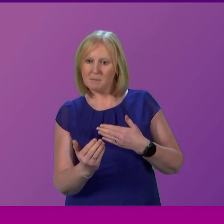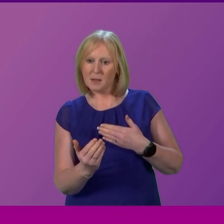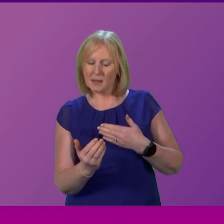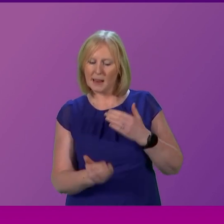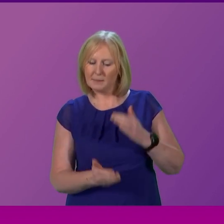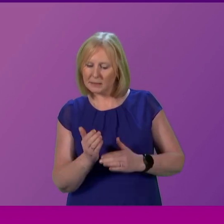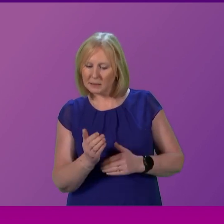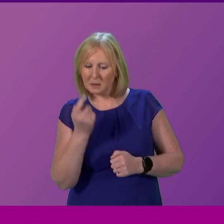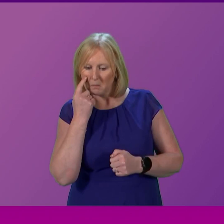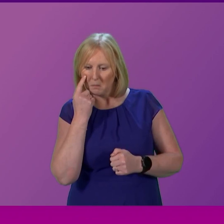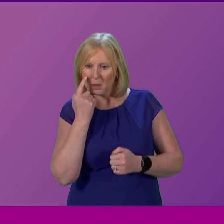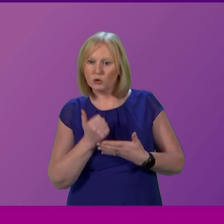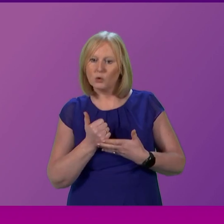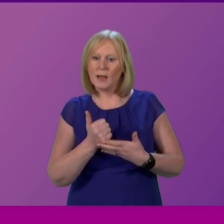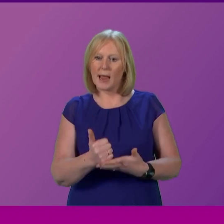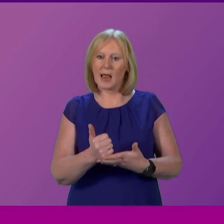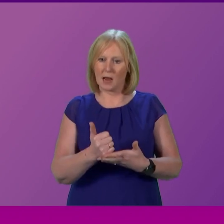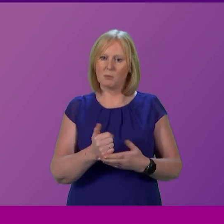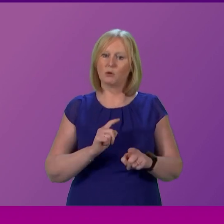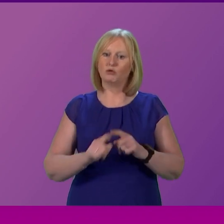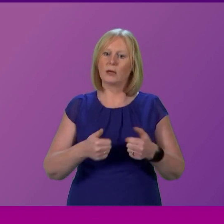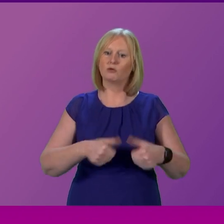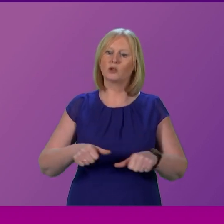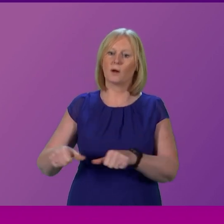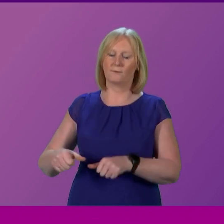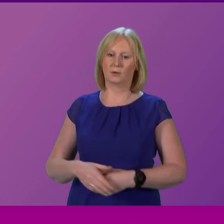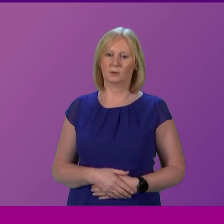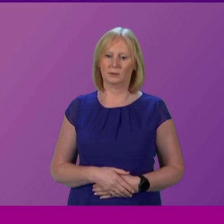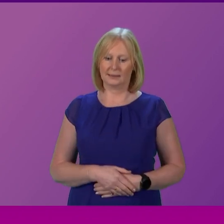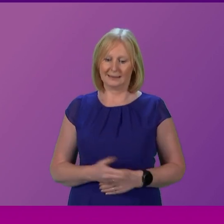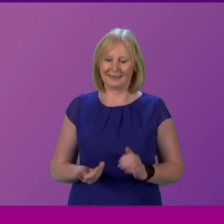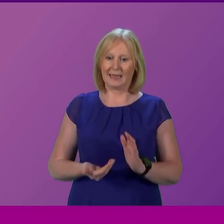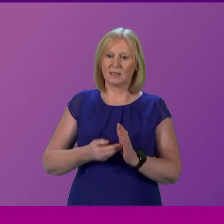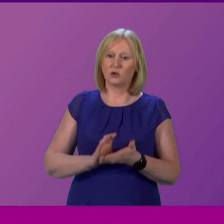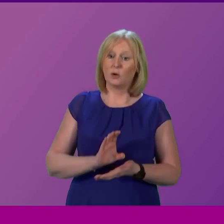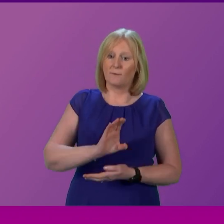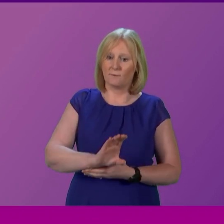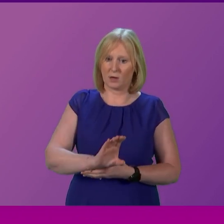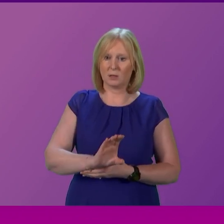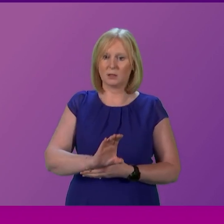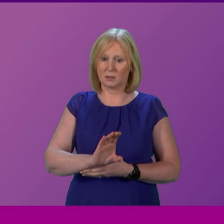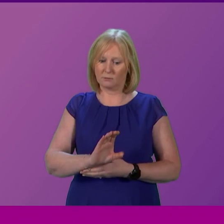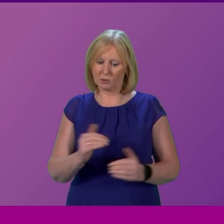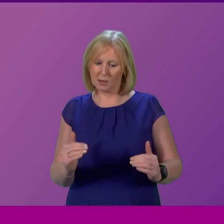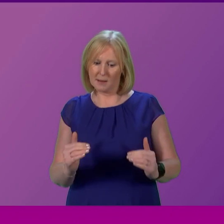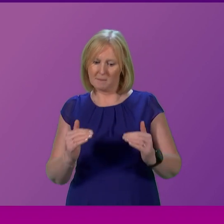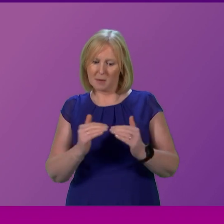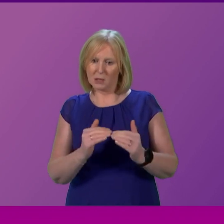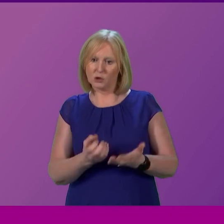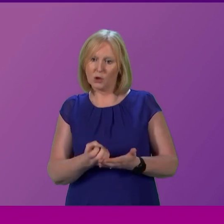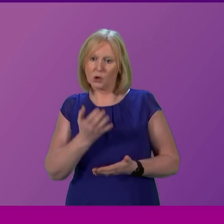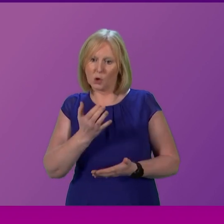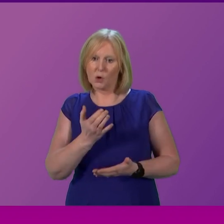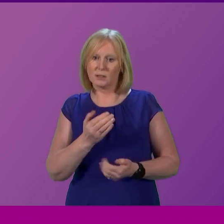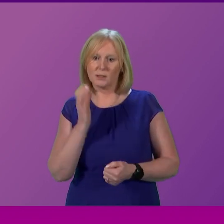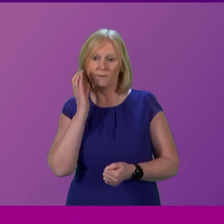help us with the current capacity issues that we face. The additional funding is intended to meet the increased costs of utilising these